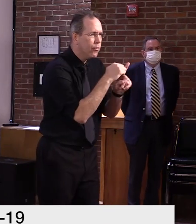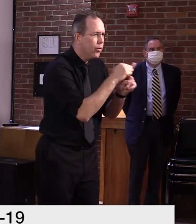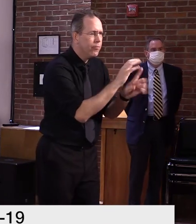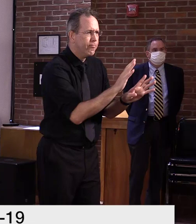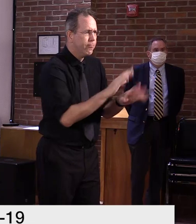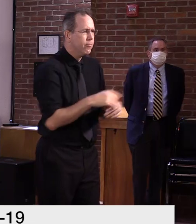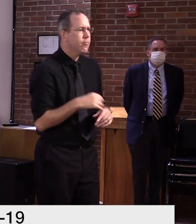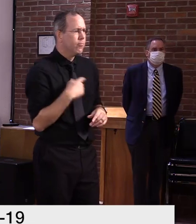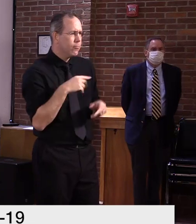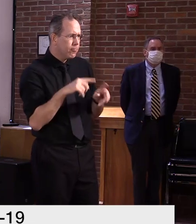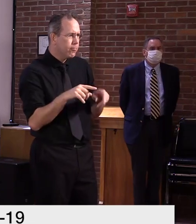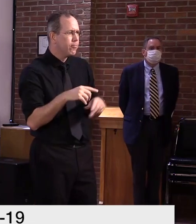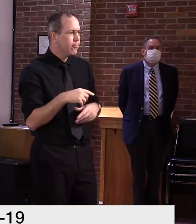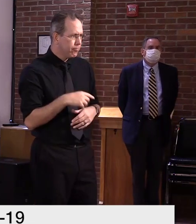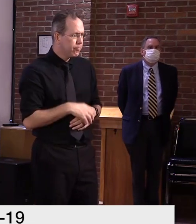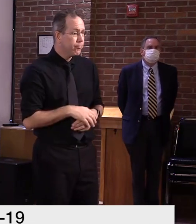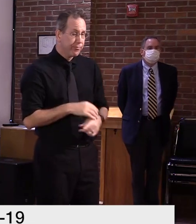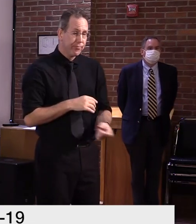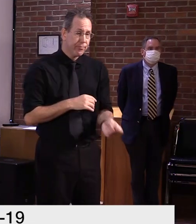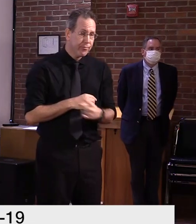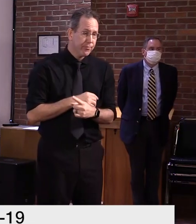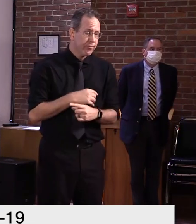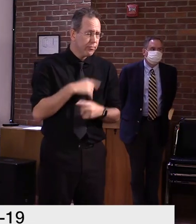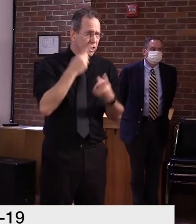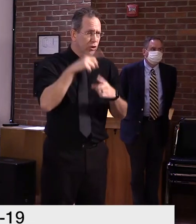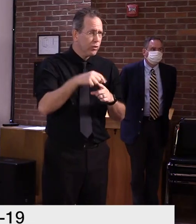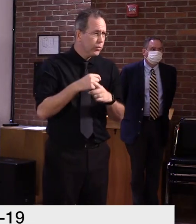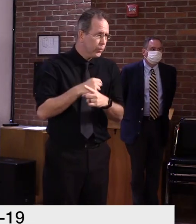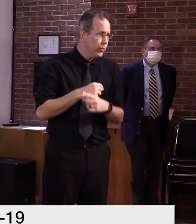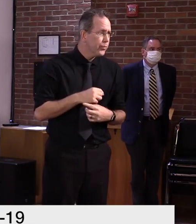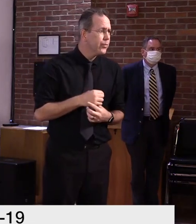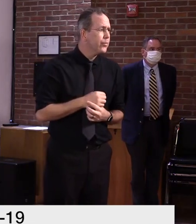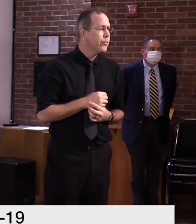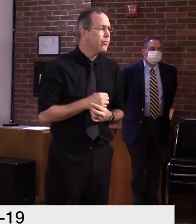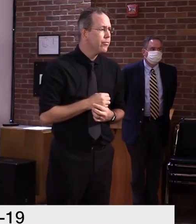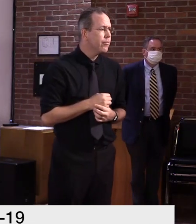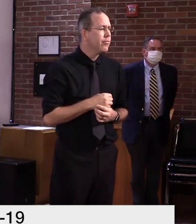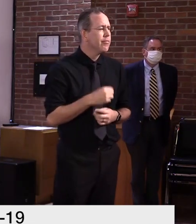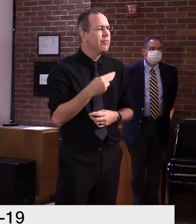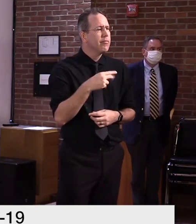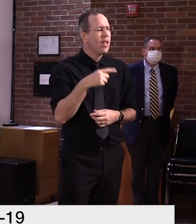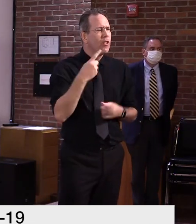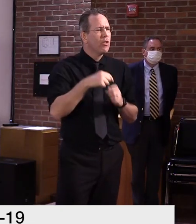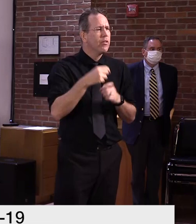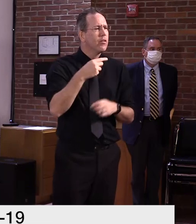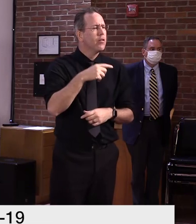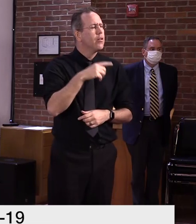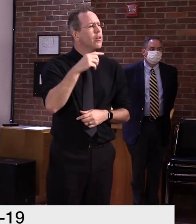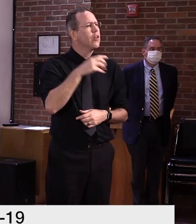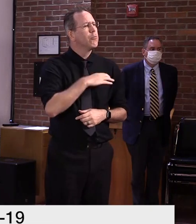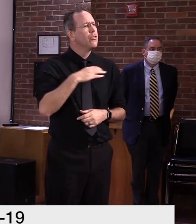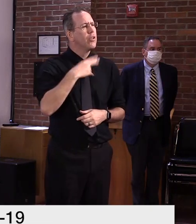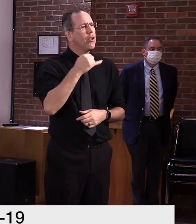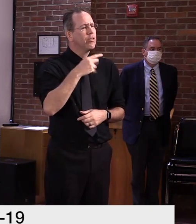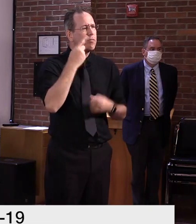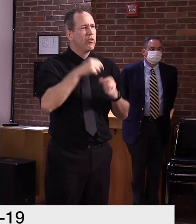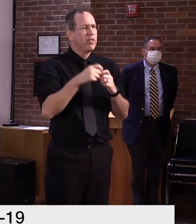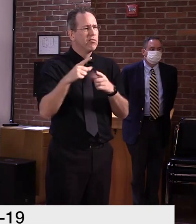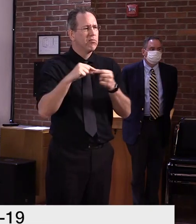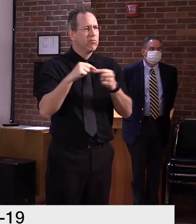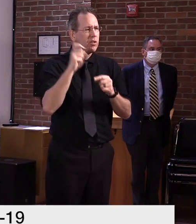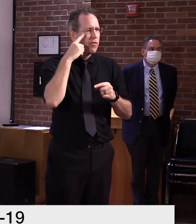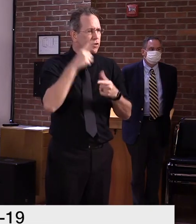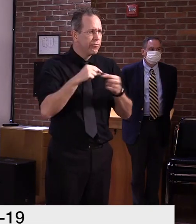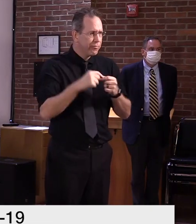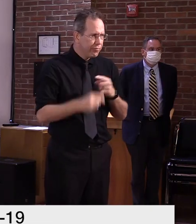Um, and the numbers are, are relatively small when you compare them to other states that are reporting, you know, millions or tens of millions